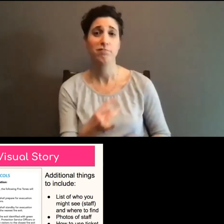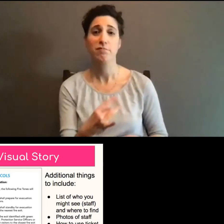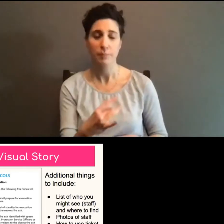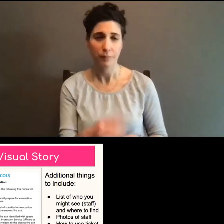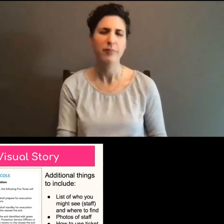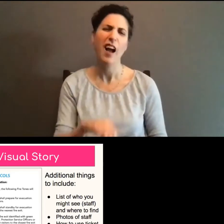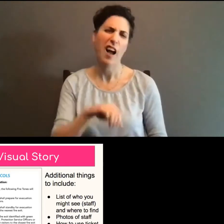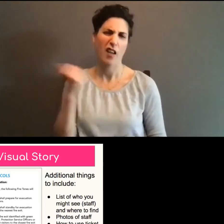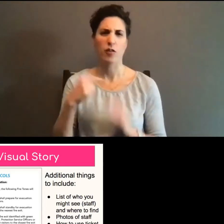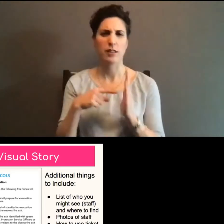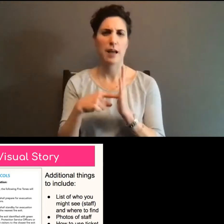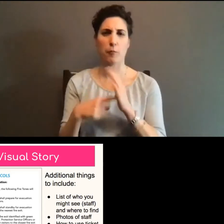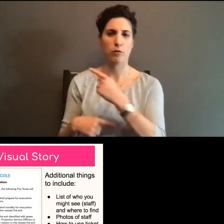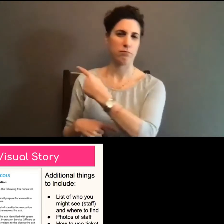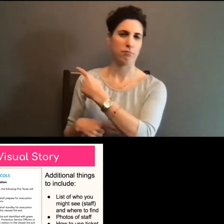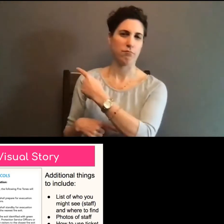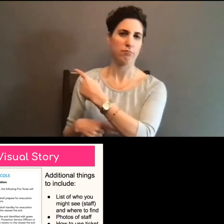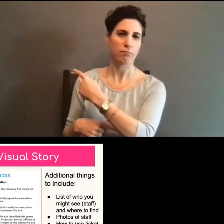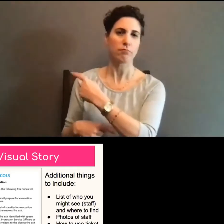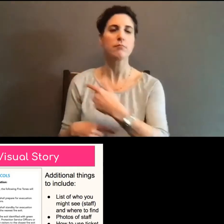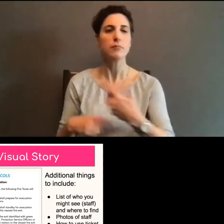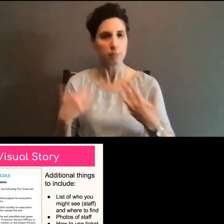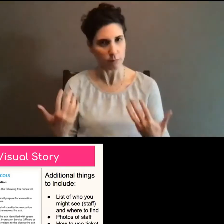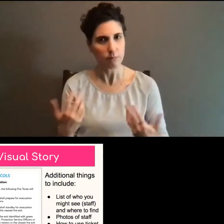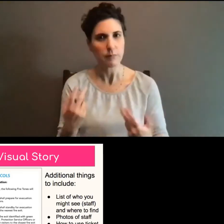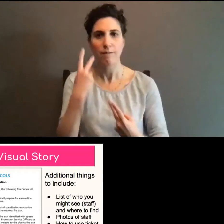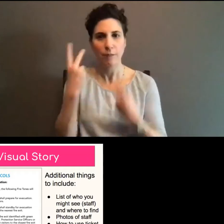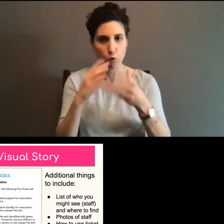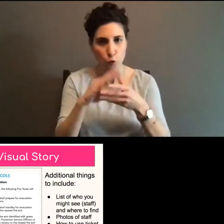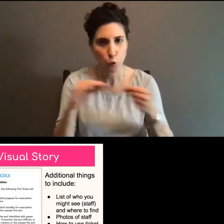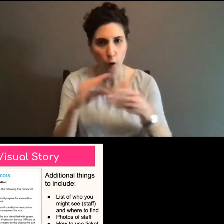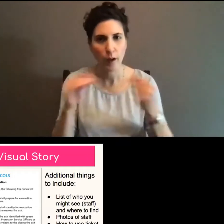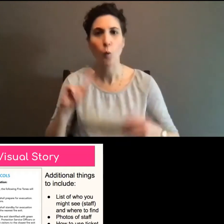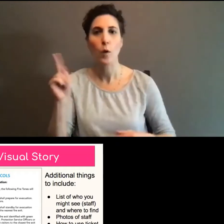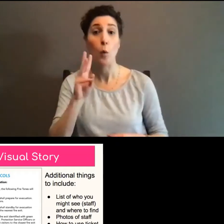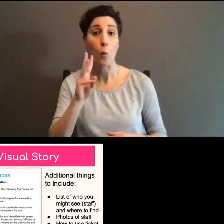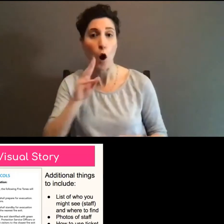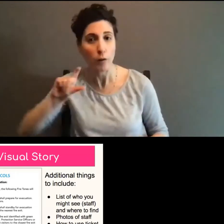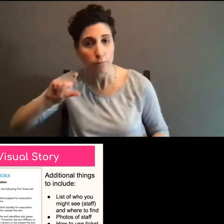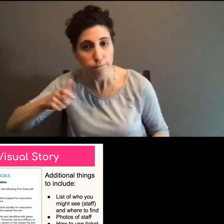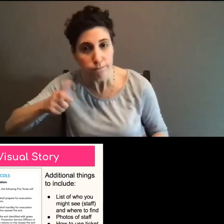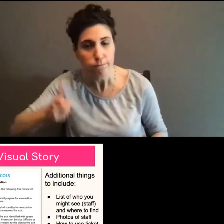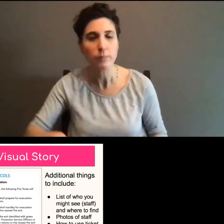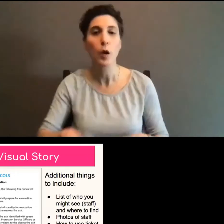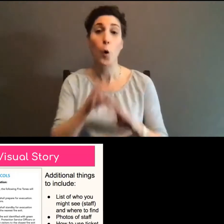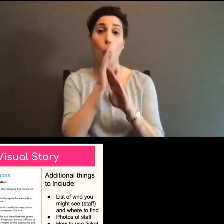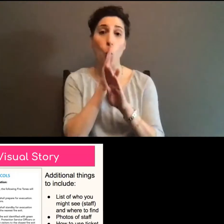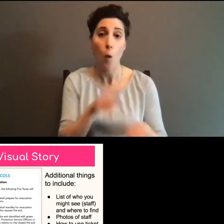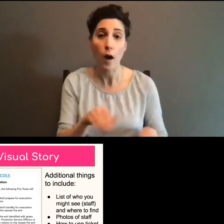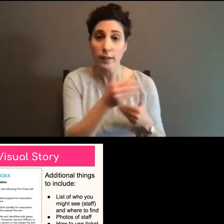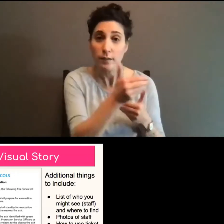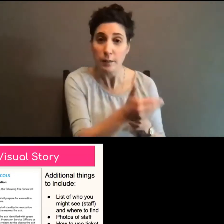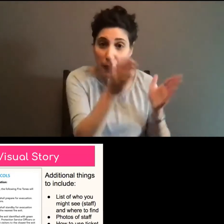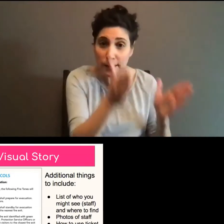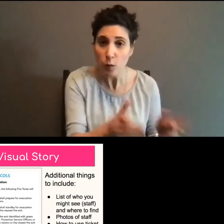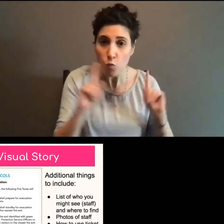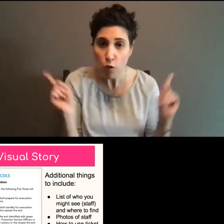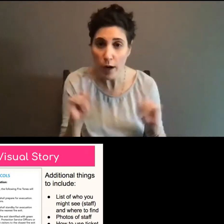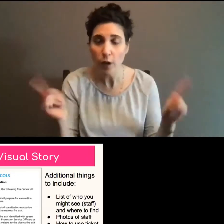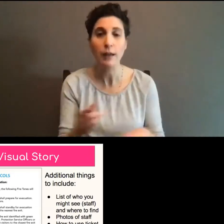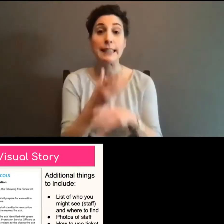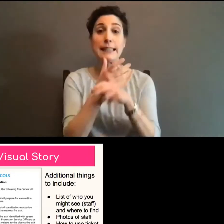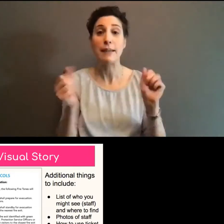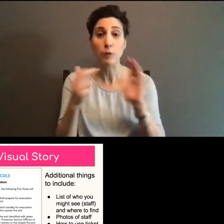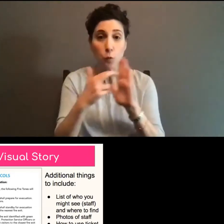include in this instance, they all, it's also showing you with the water fountain ends or the quiet spaces, the safety protocols for the buildings.